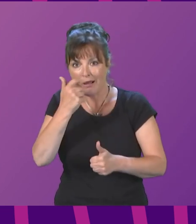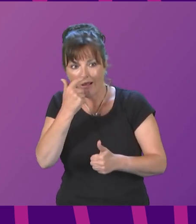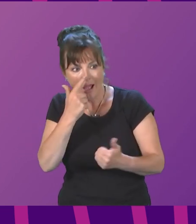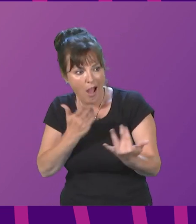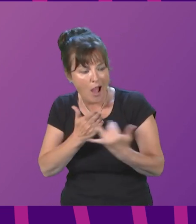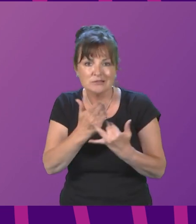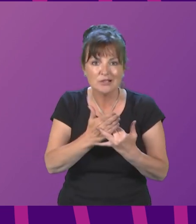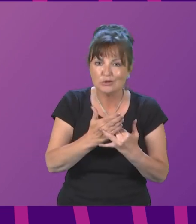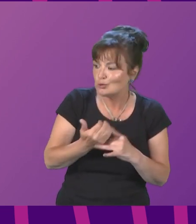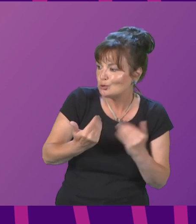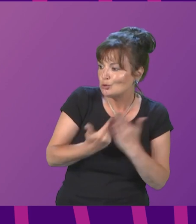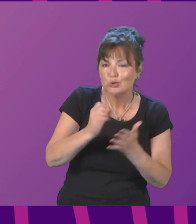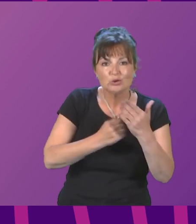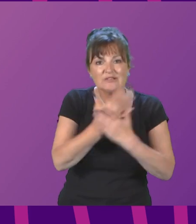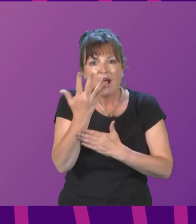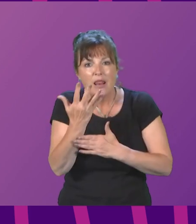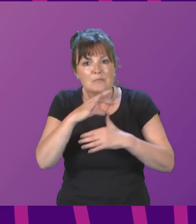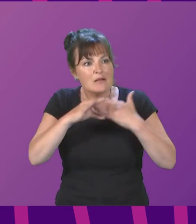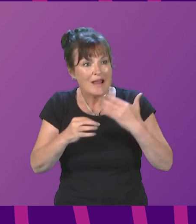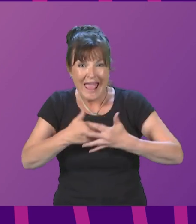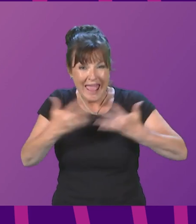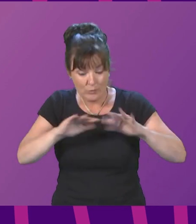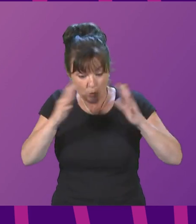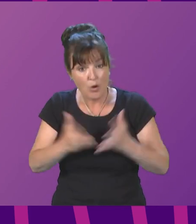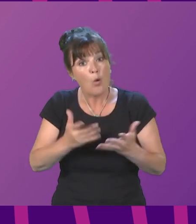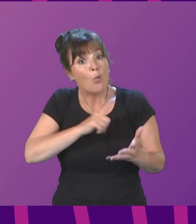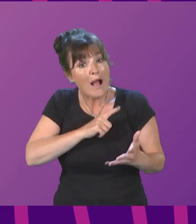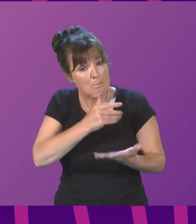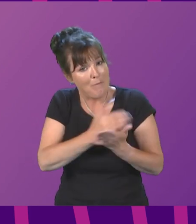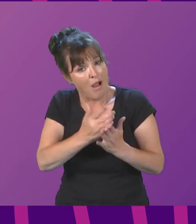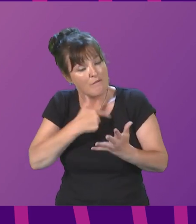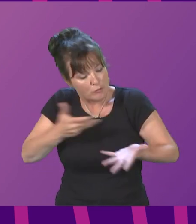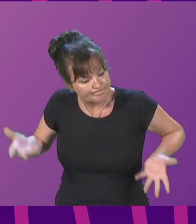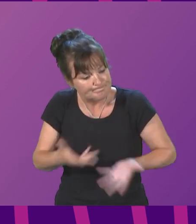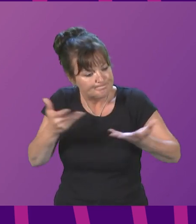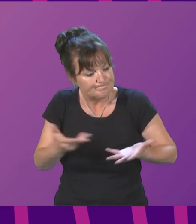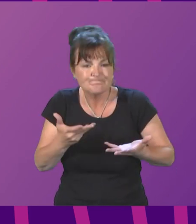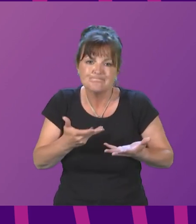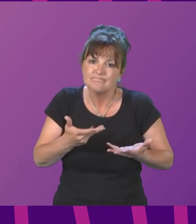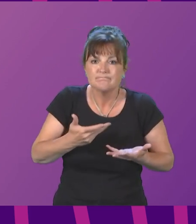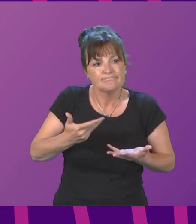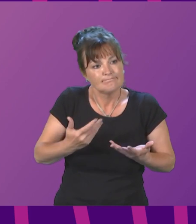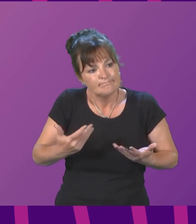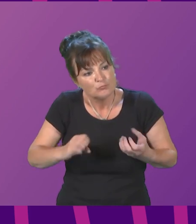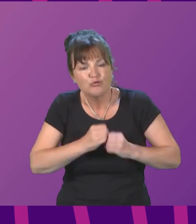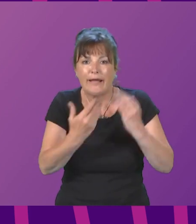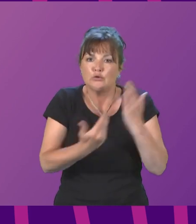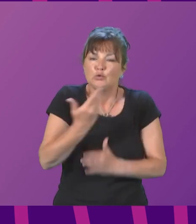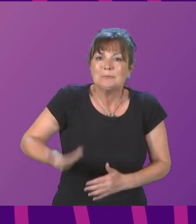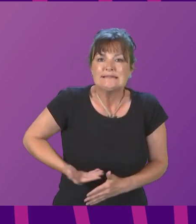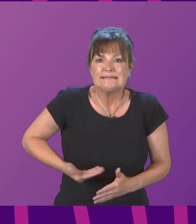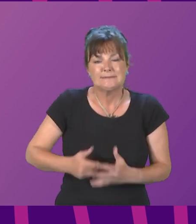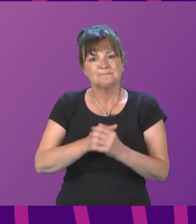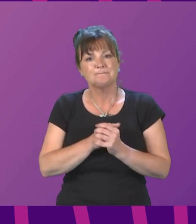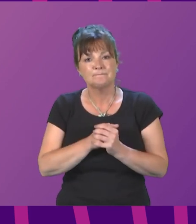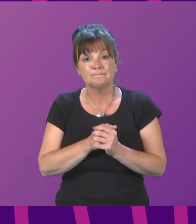in the world as part of our wider work to promote entrepreneurship. We will continue to deliver our export growth